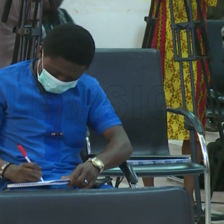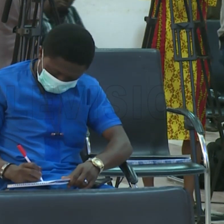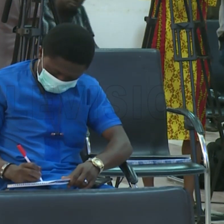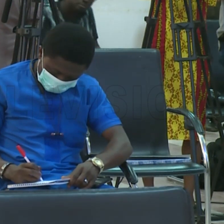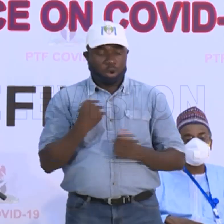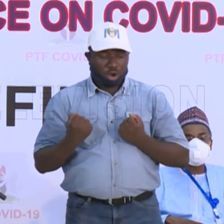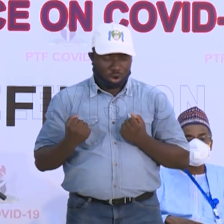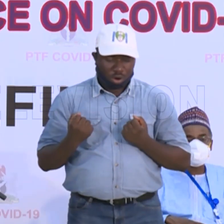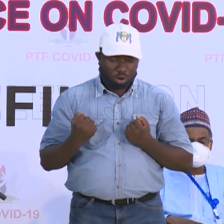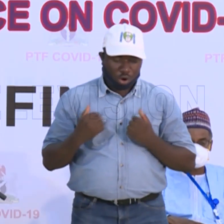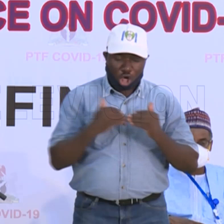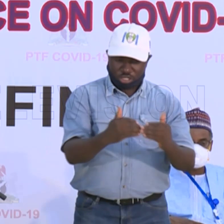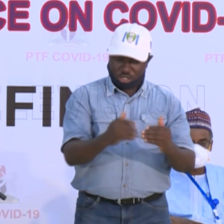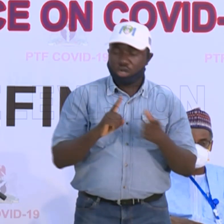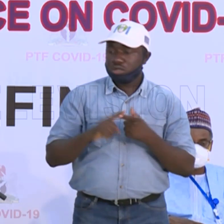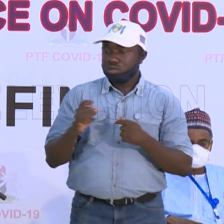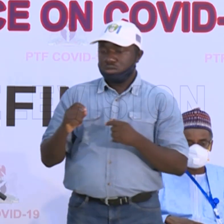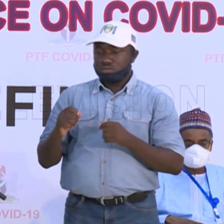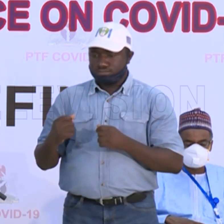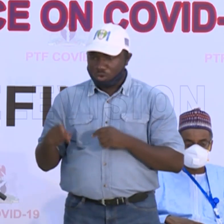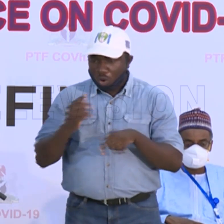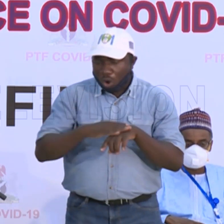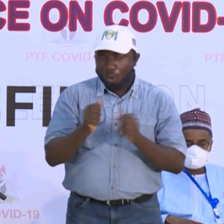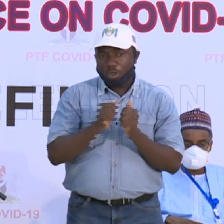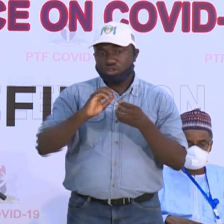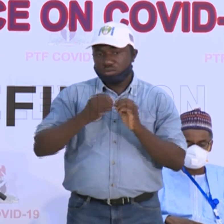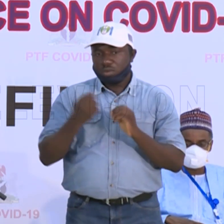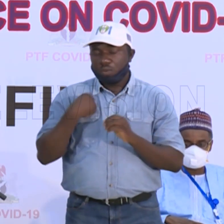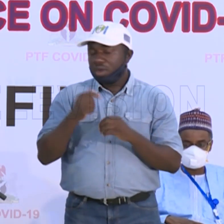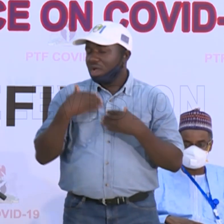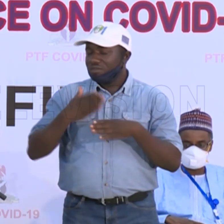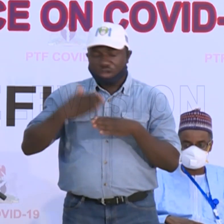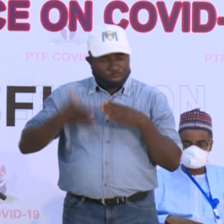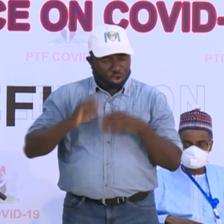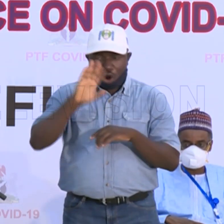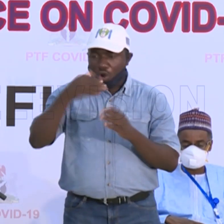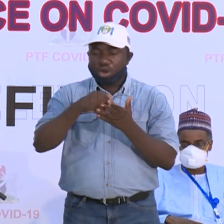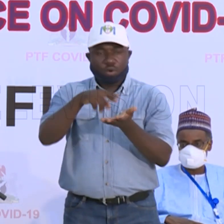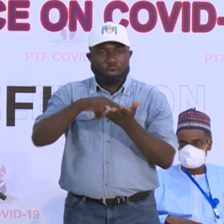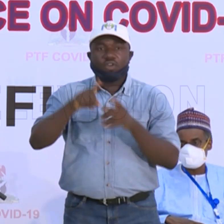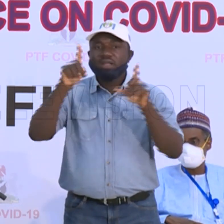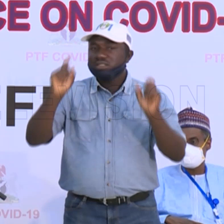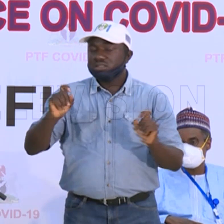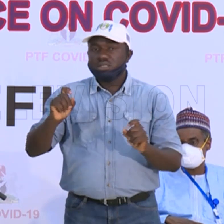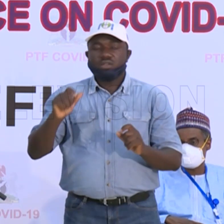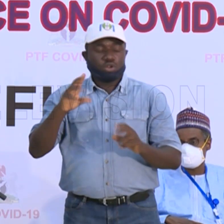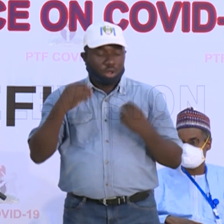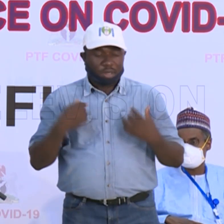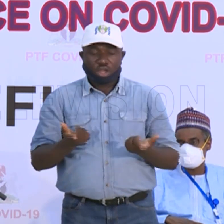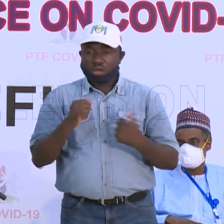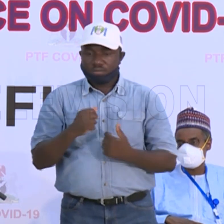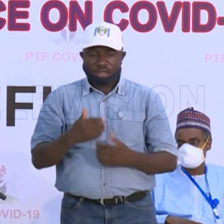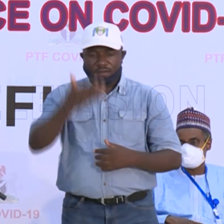drive up this number. We have fulfilled every requirement for a test, so there's nobody that has come forward.